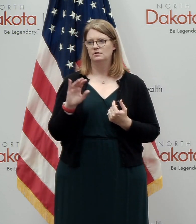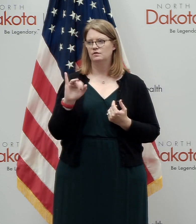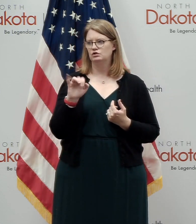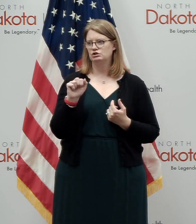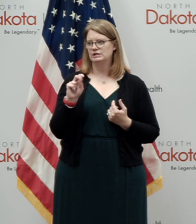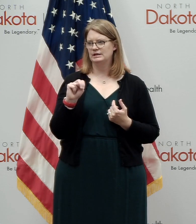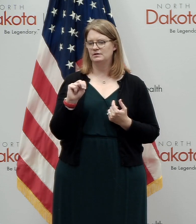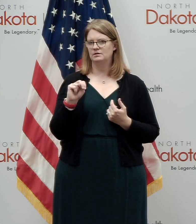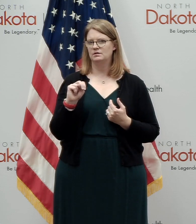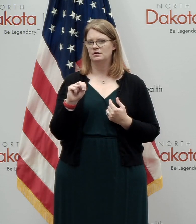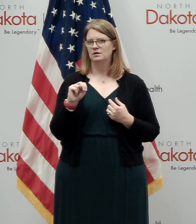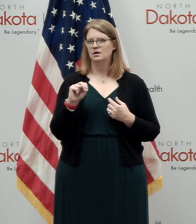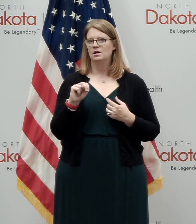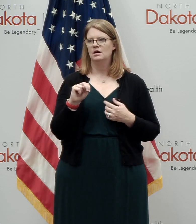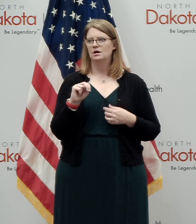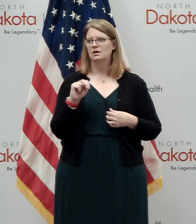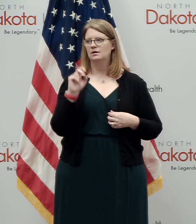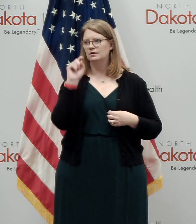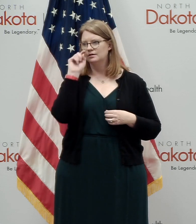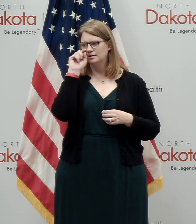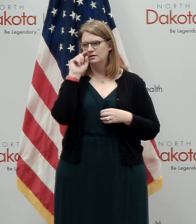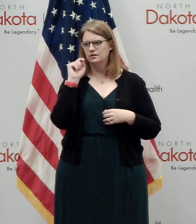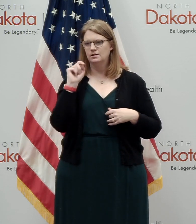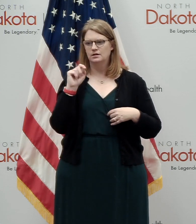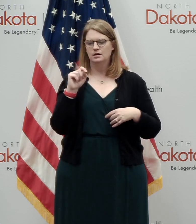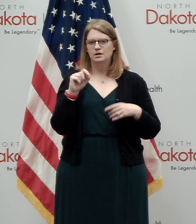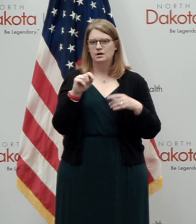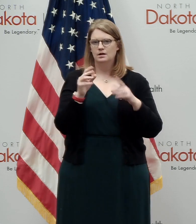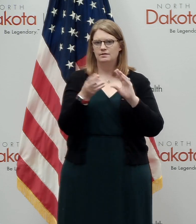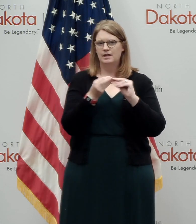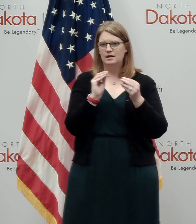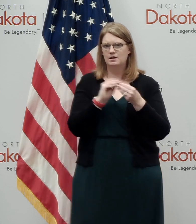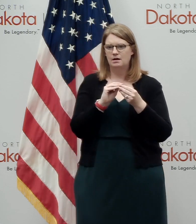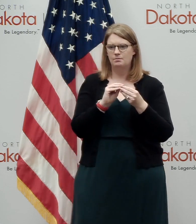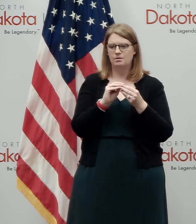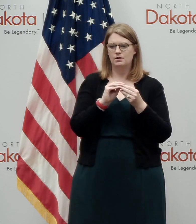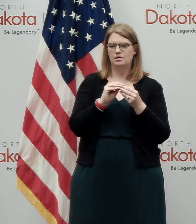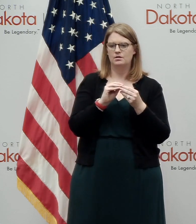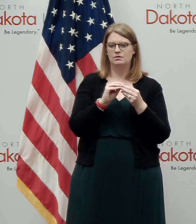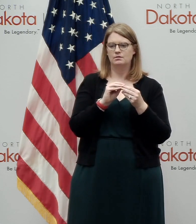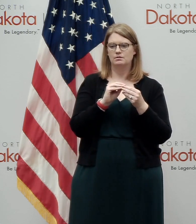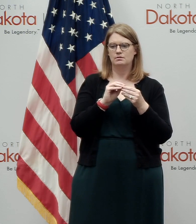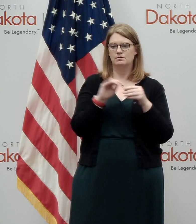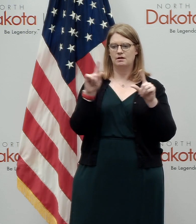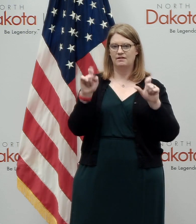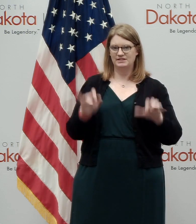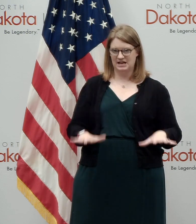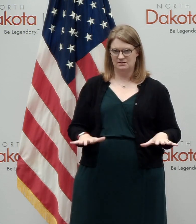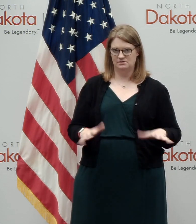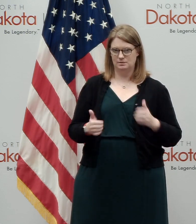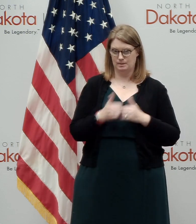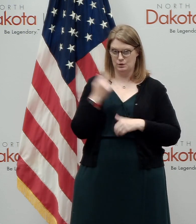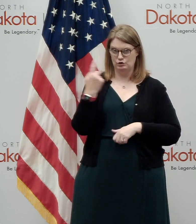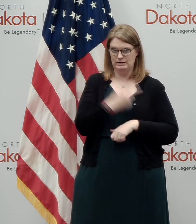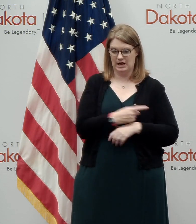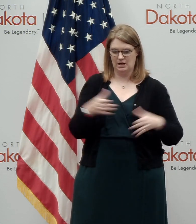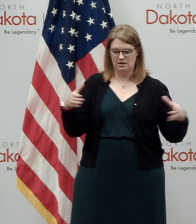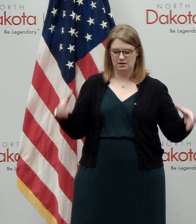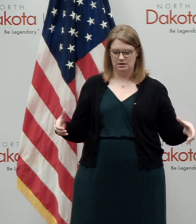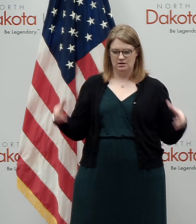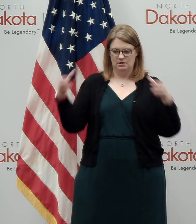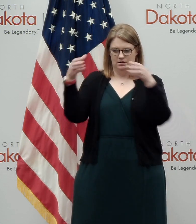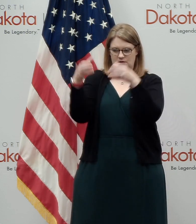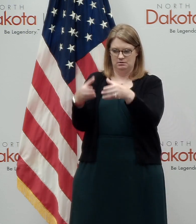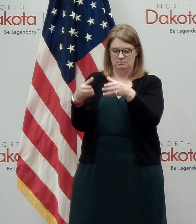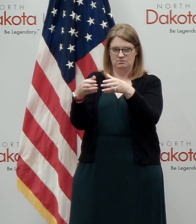on that is because the tracking the positivity rate on the total tests we take in a day makes complete sense. Tracking it only on